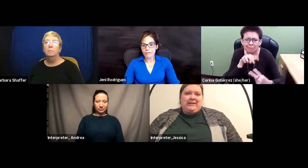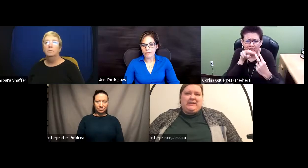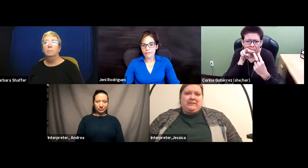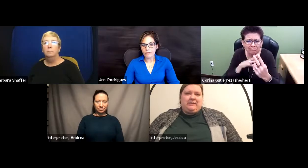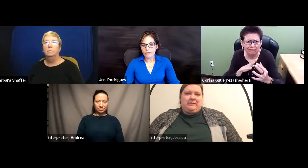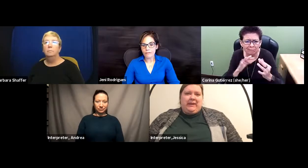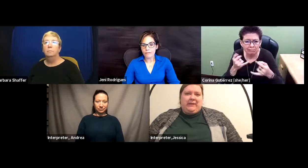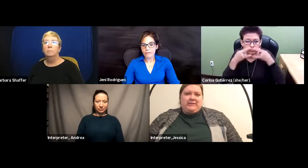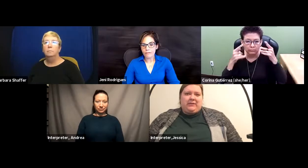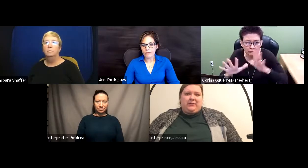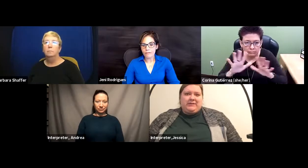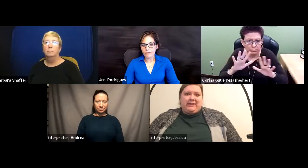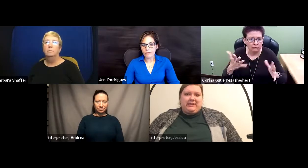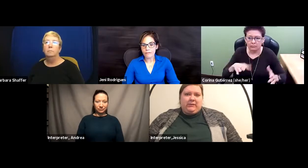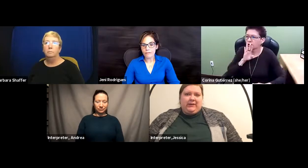being able to understand someone.